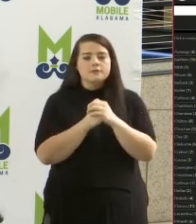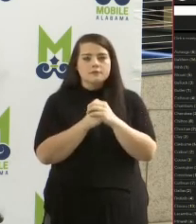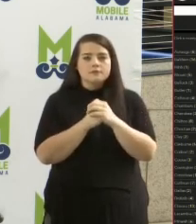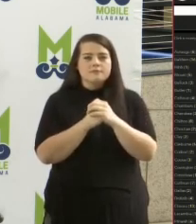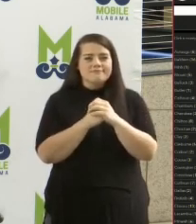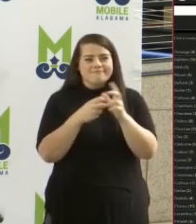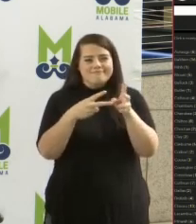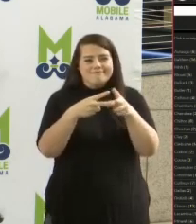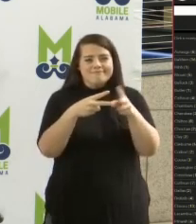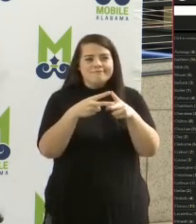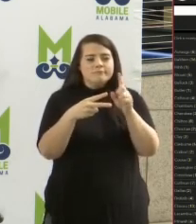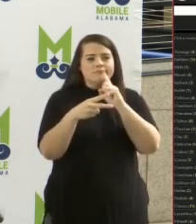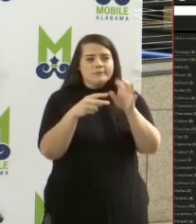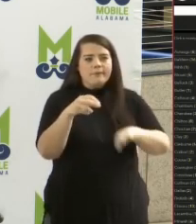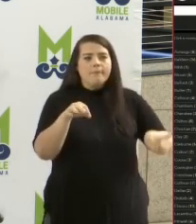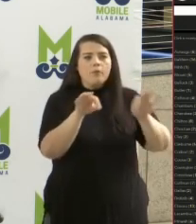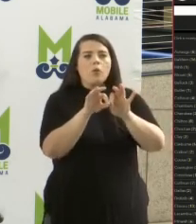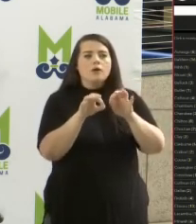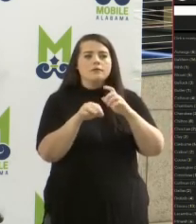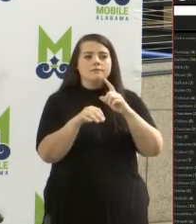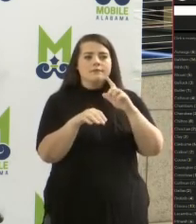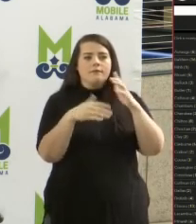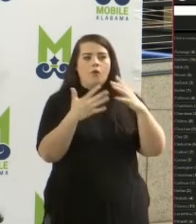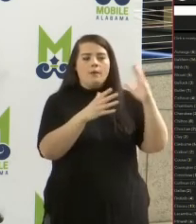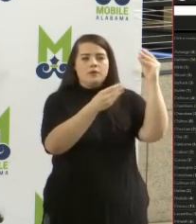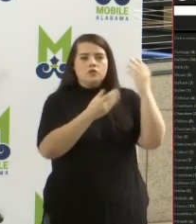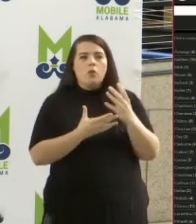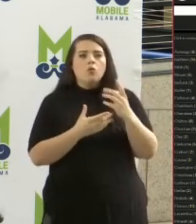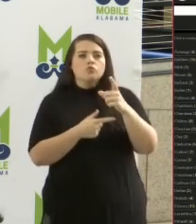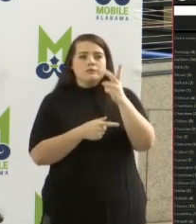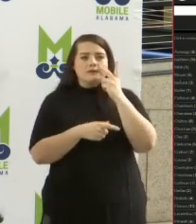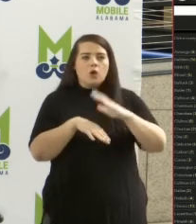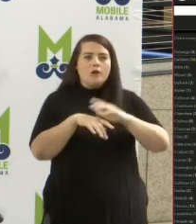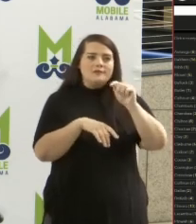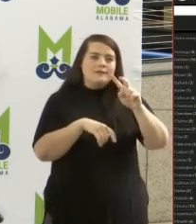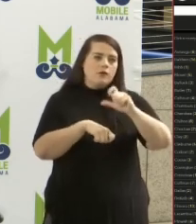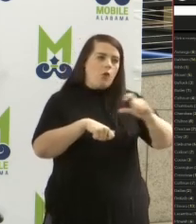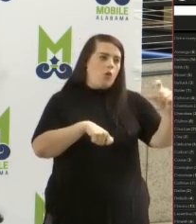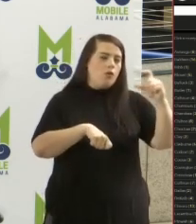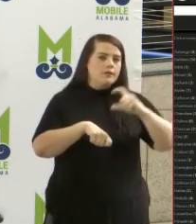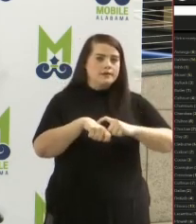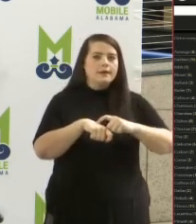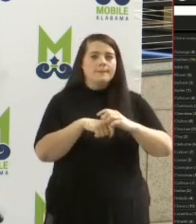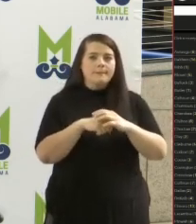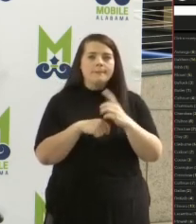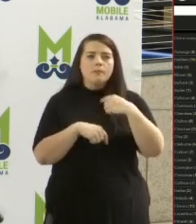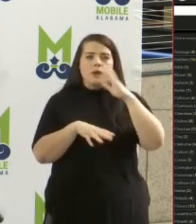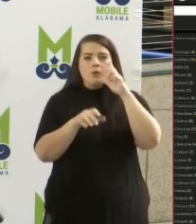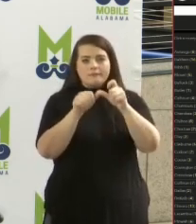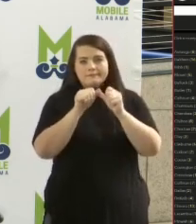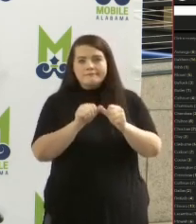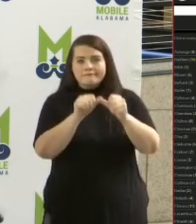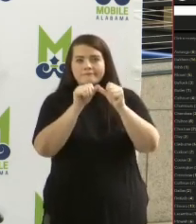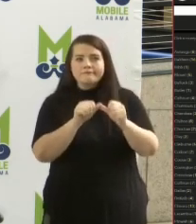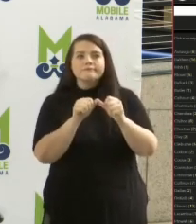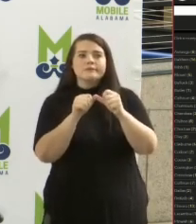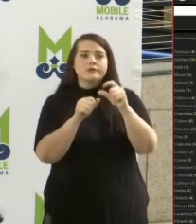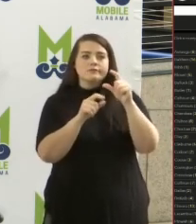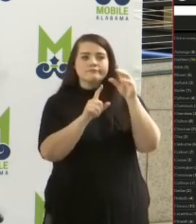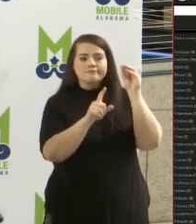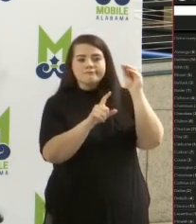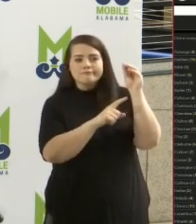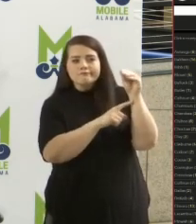are the things that we're all being told. You see it on TV time and time again. And we will continue to say that also.